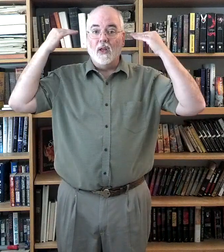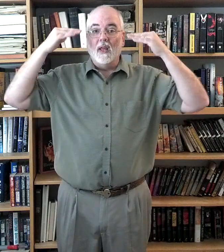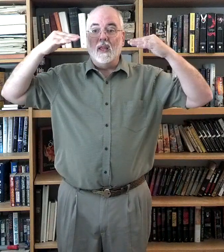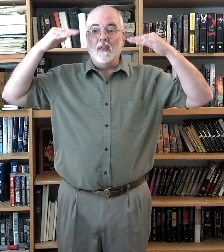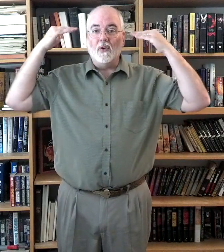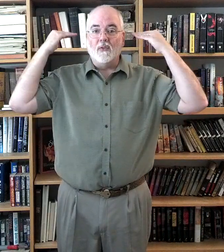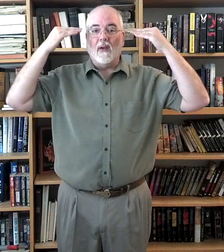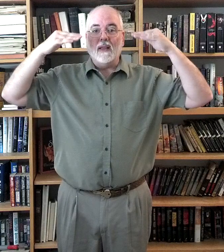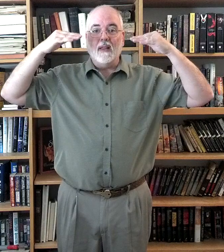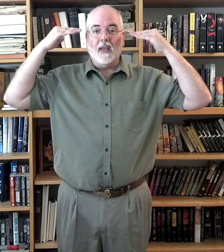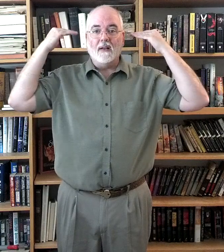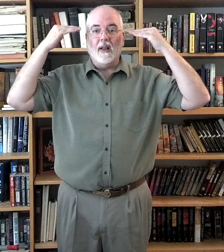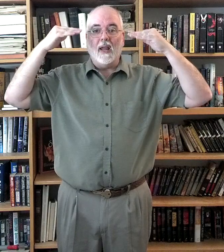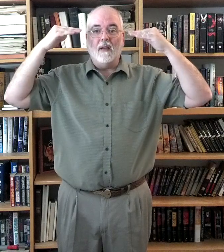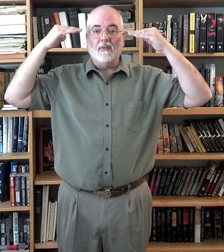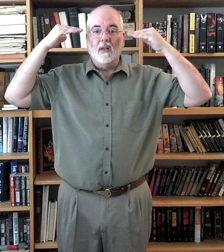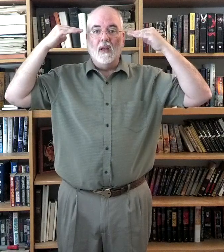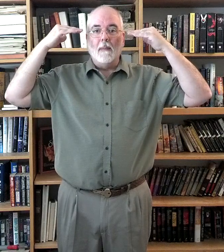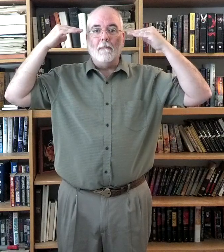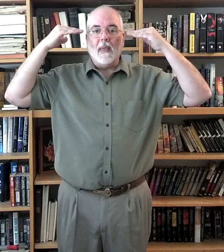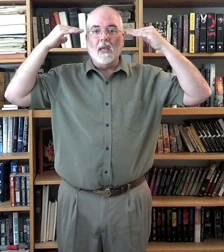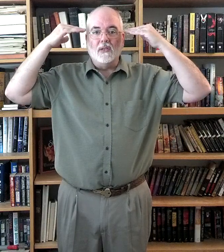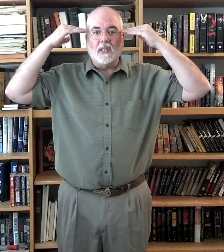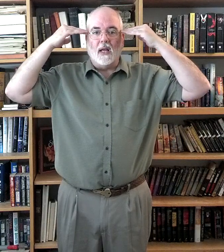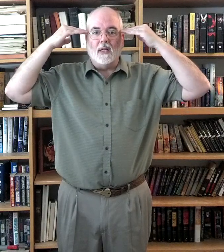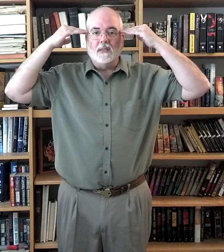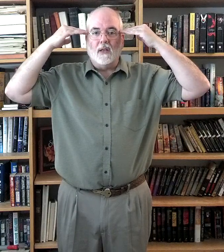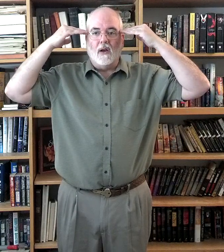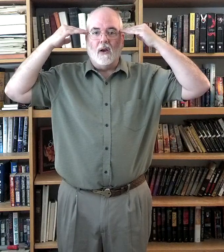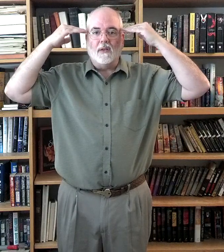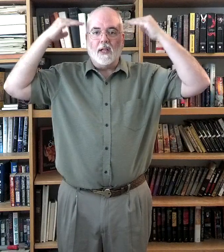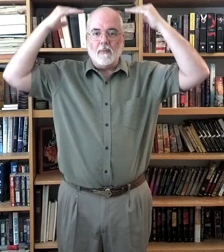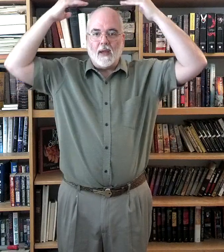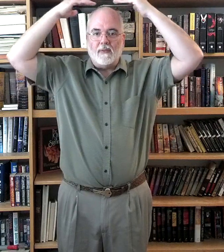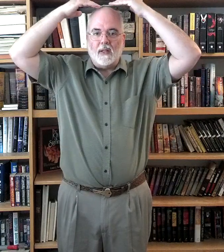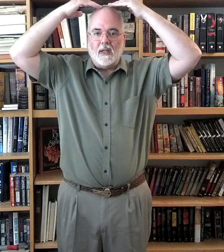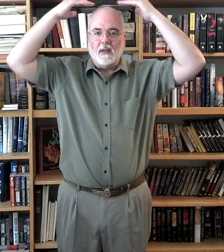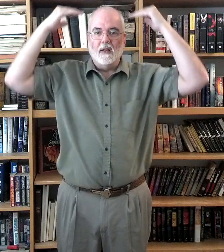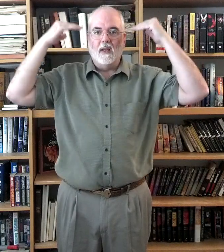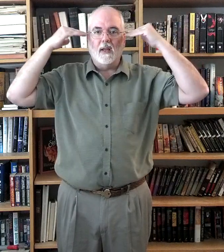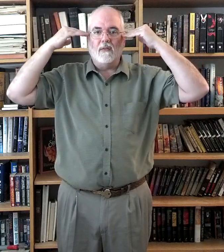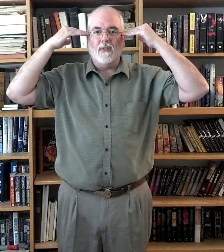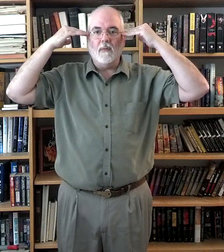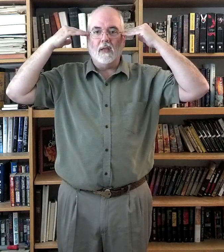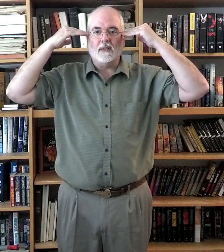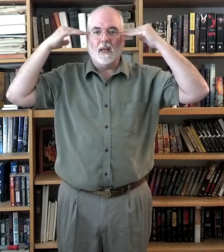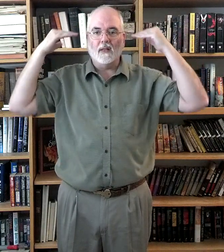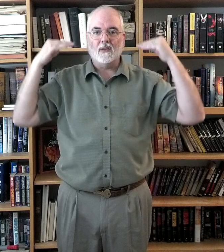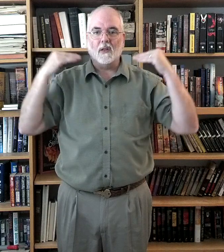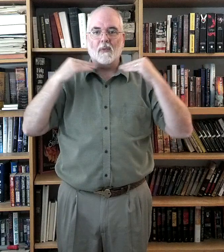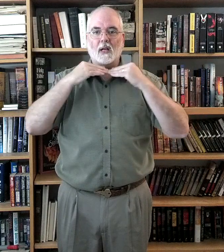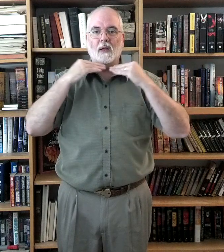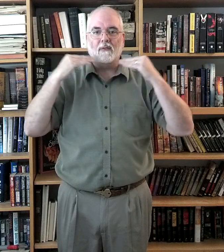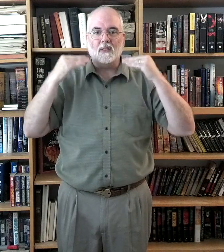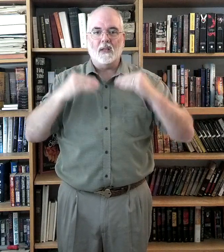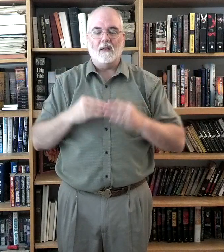if you divide the head in half, male signs are the top half of the head, and female signs are the bottom half of the head.